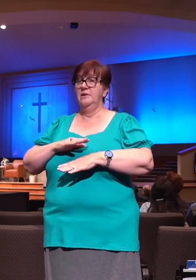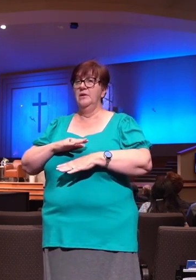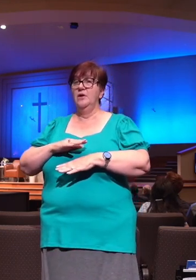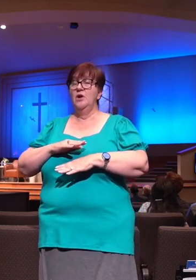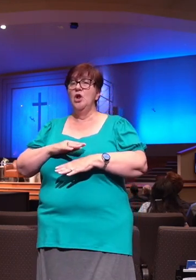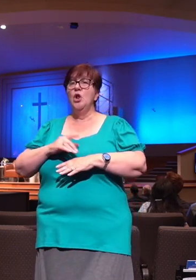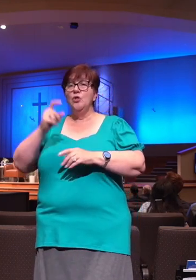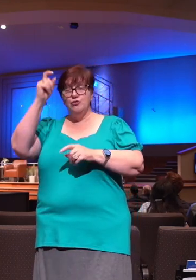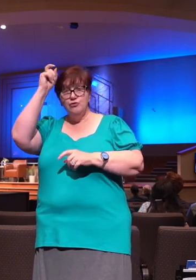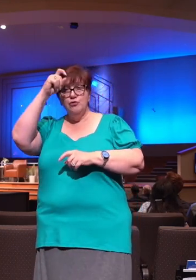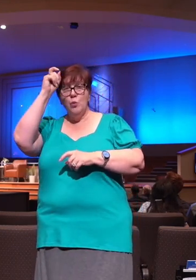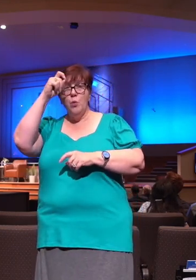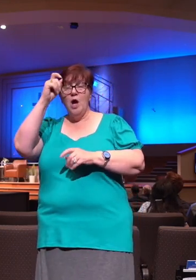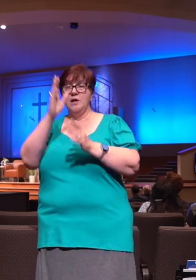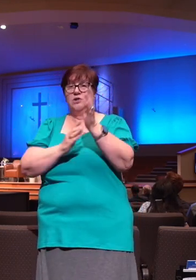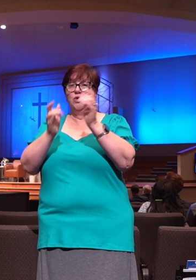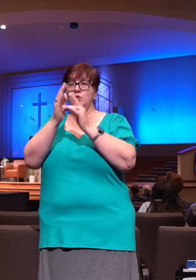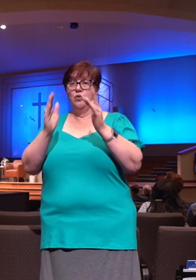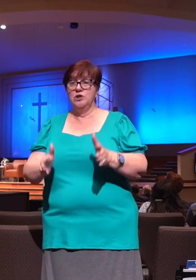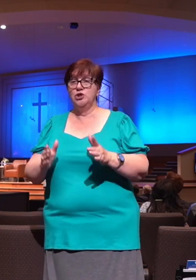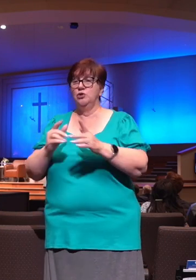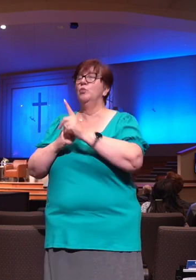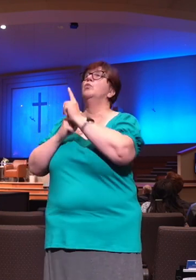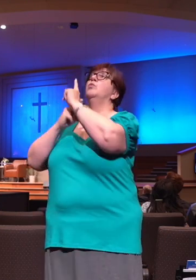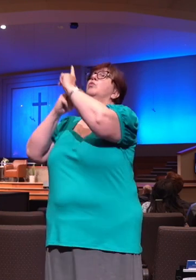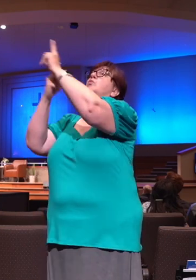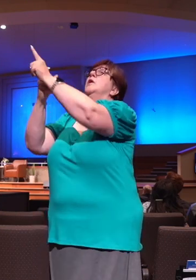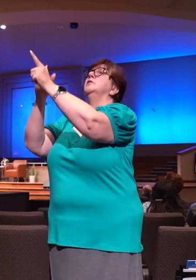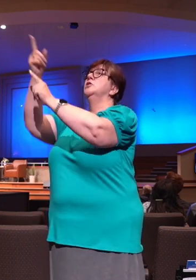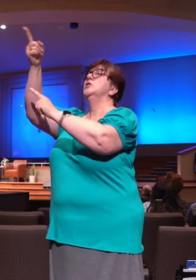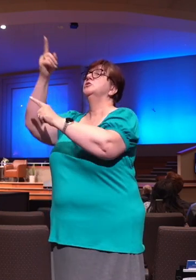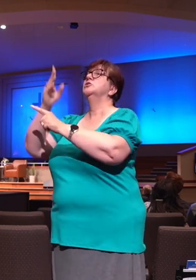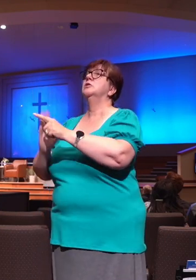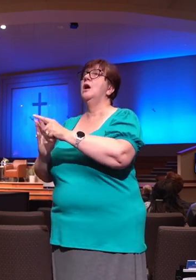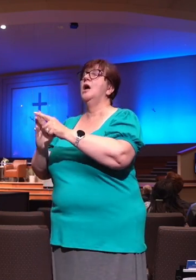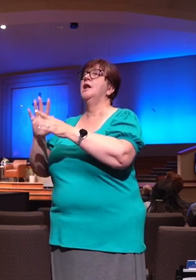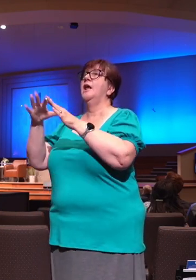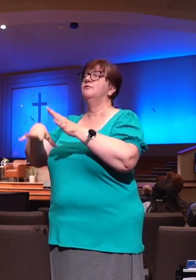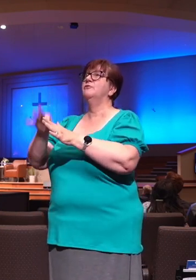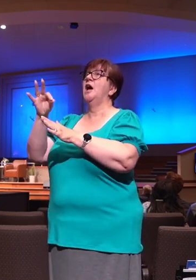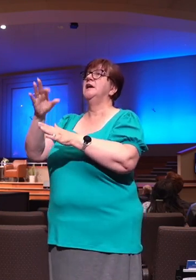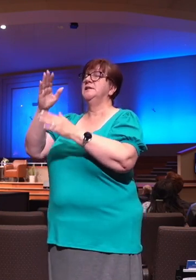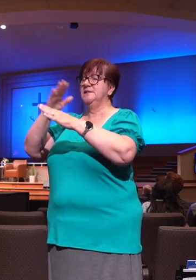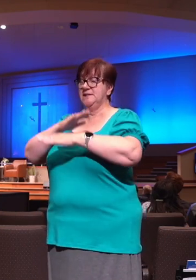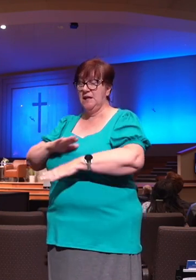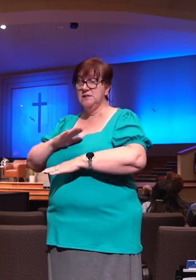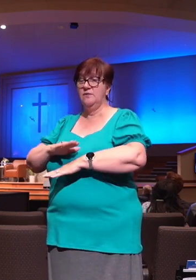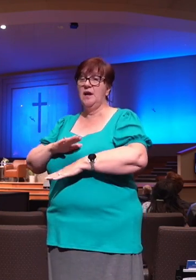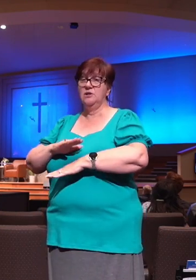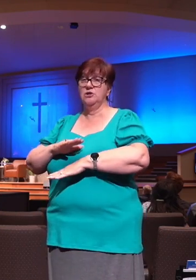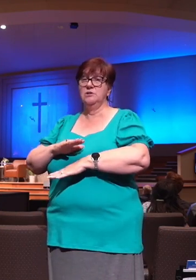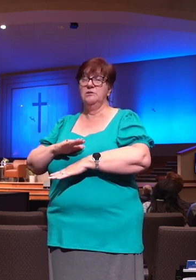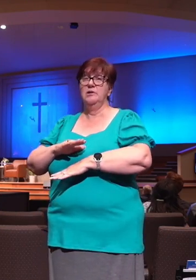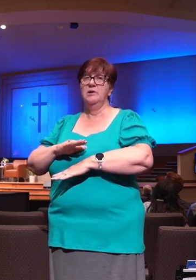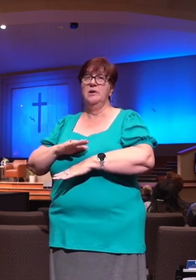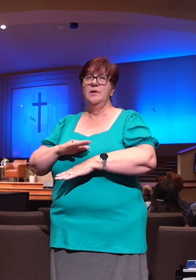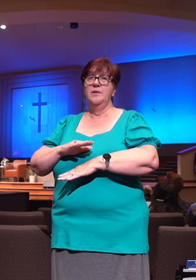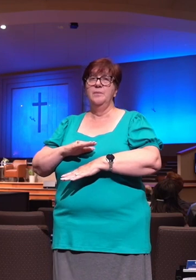run to God and in that find satisfaction. We read this verse, verse number two, just a moment ago. But the second part of that verse, we read, my goodness